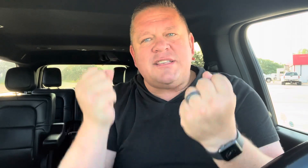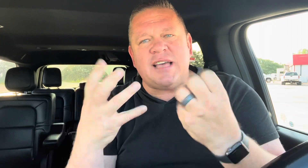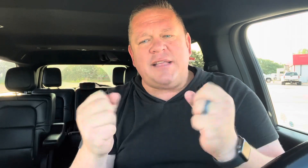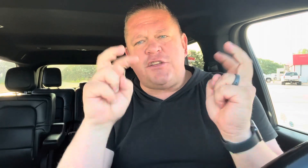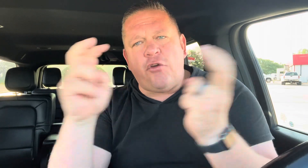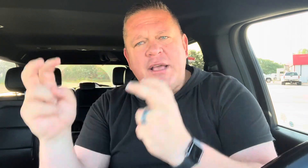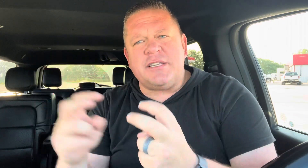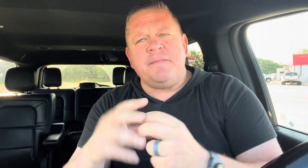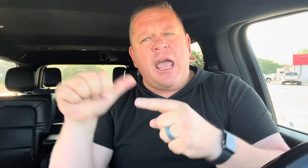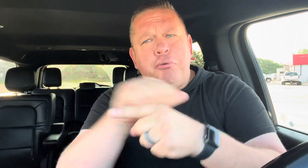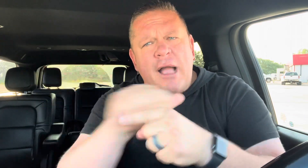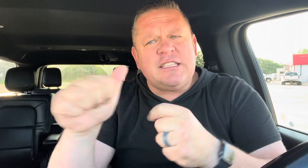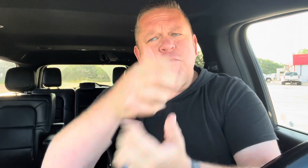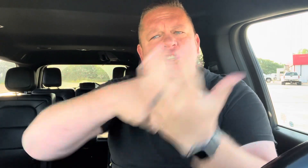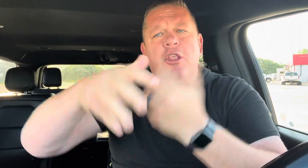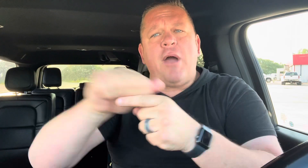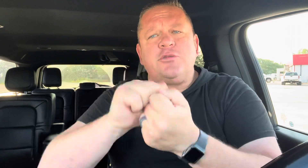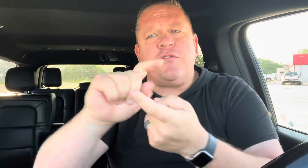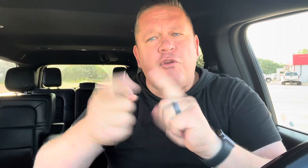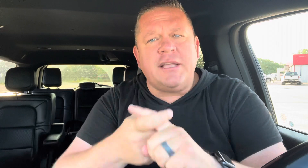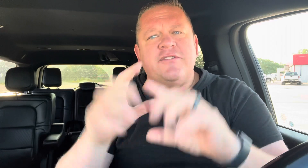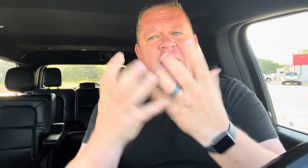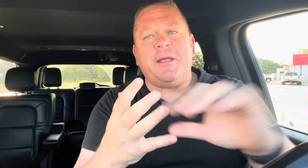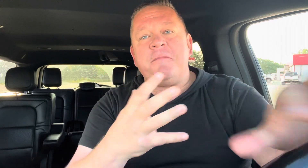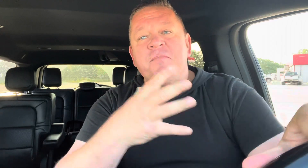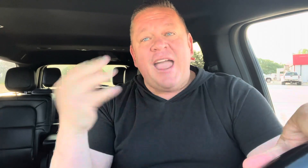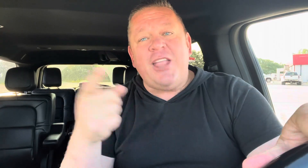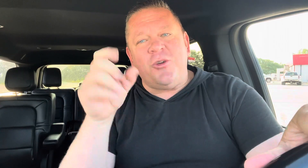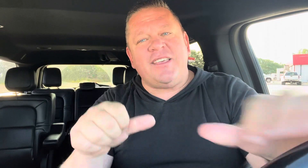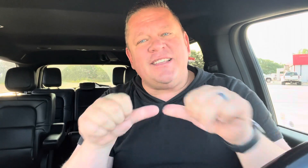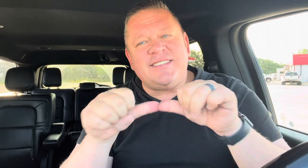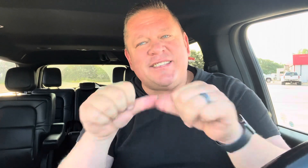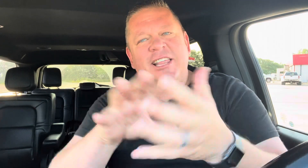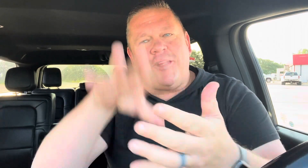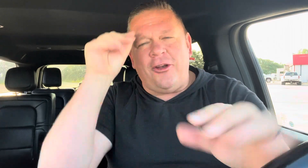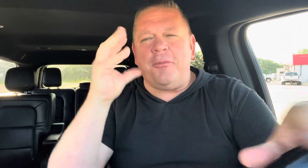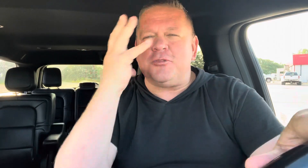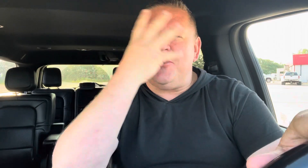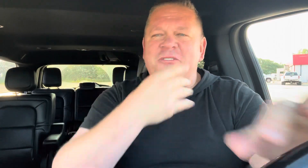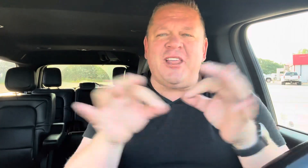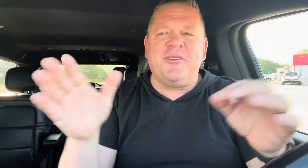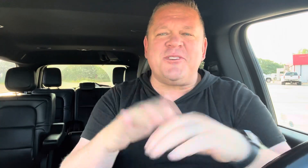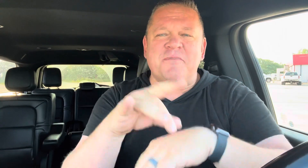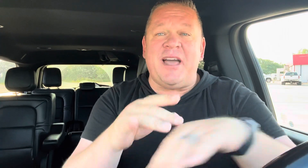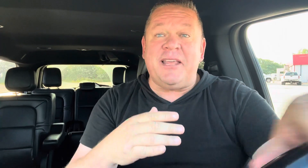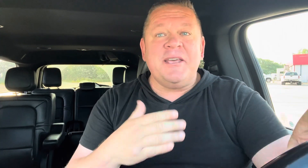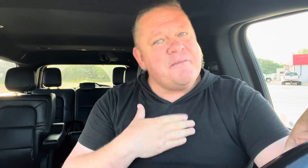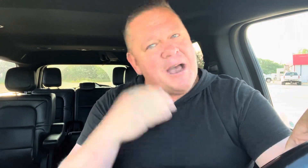signs, these phrases, and practice them with each other, practice with friends and family. And you can consistently learn the most beautiful language on the planet, in my